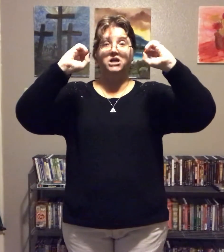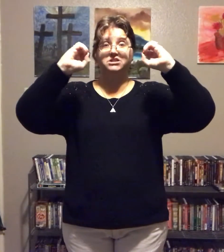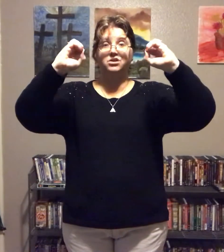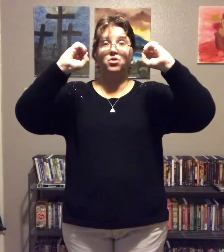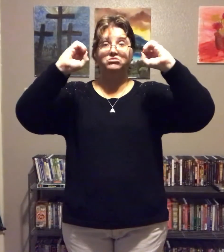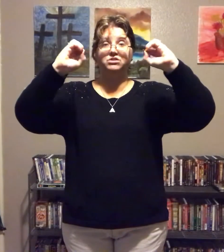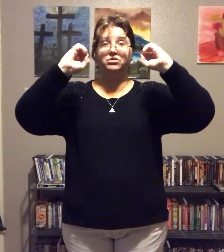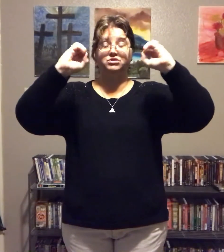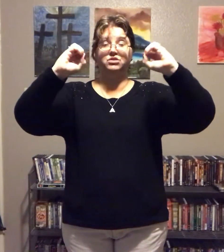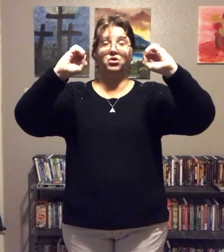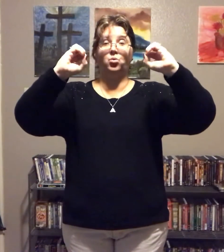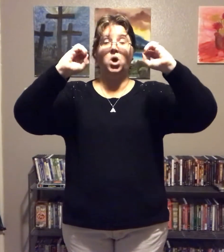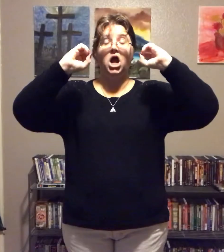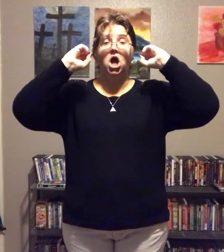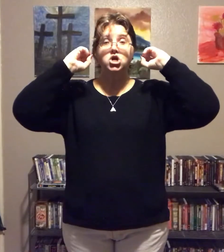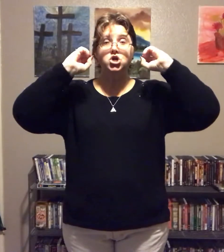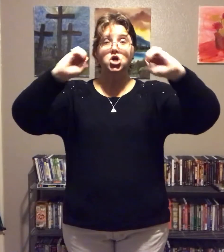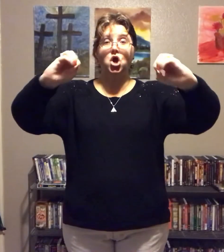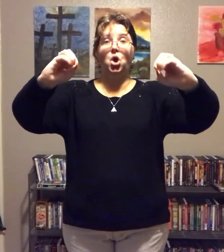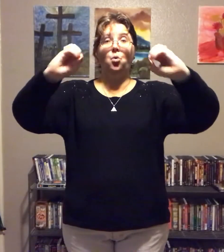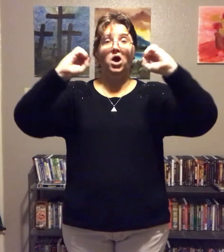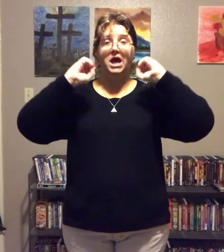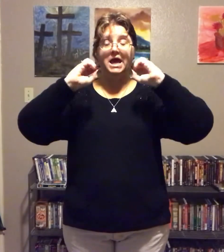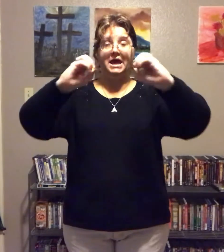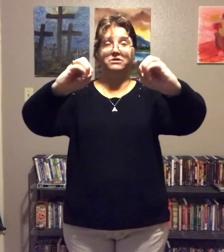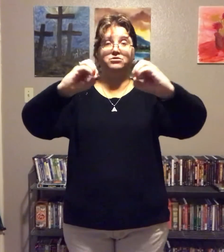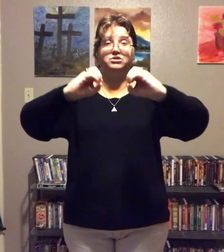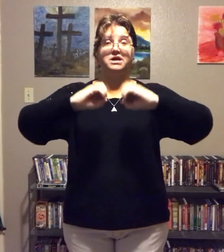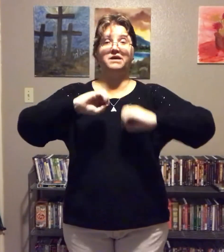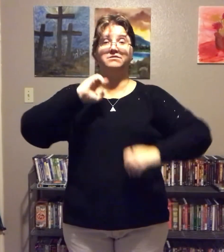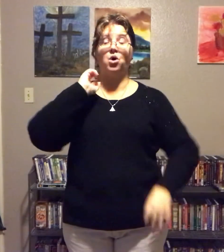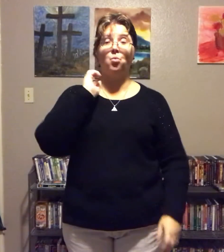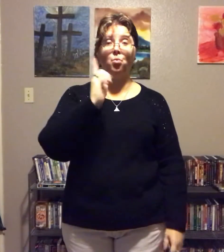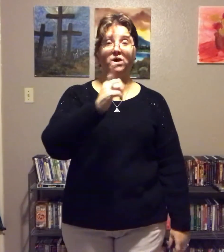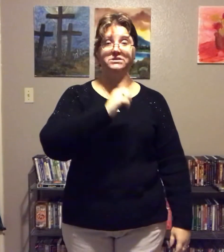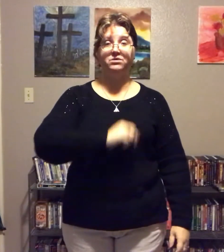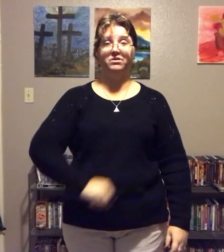Zero, zero, zero. No exercise. Whatsoever.